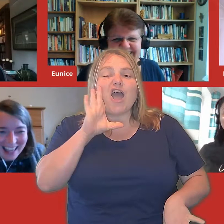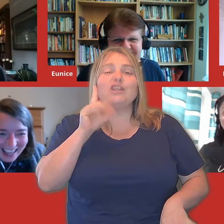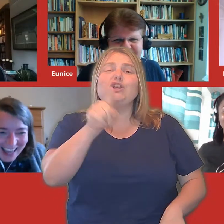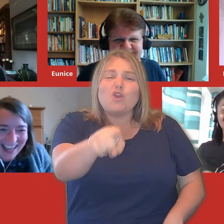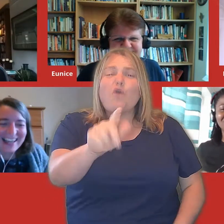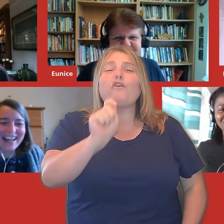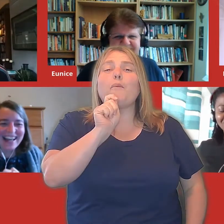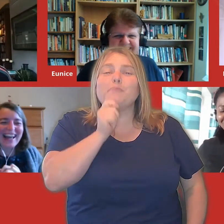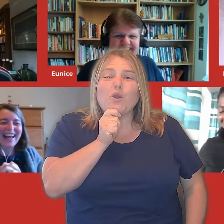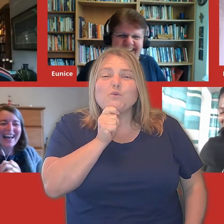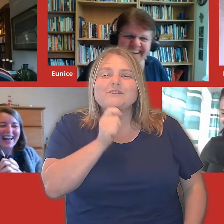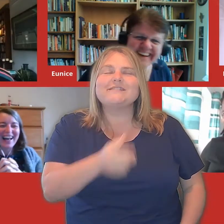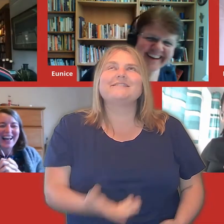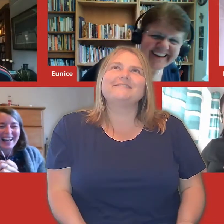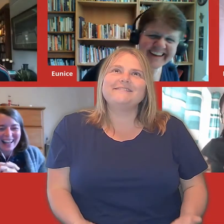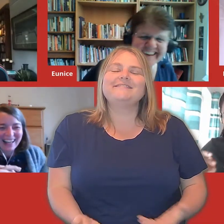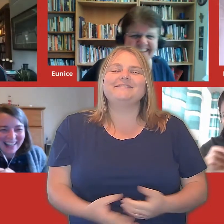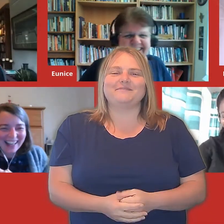heard that line?